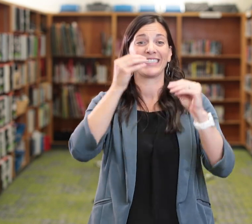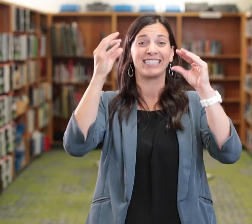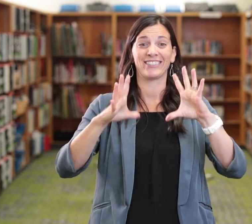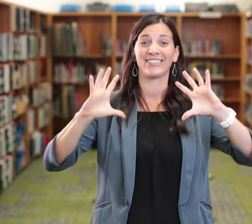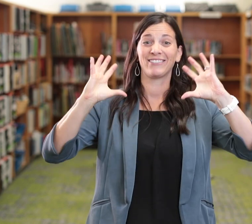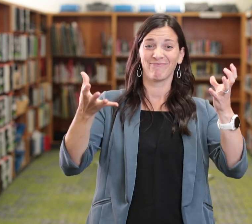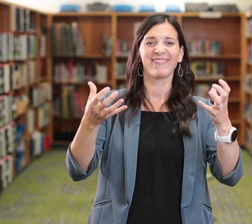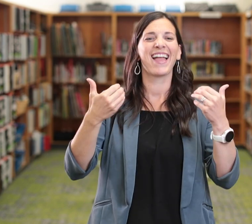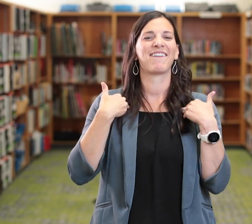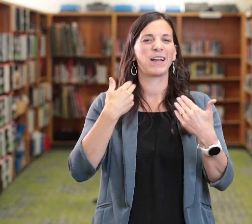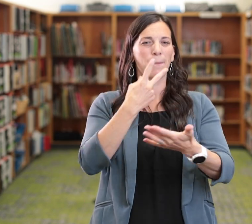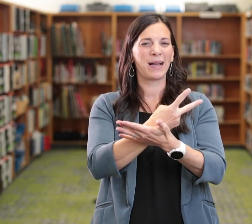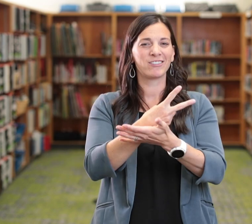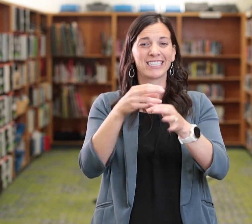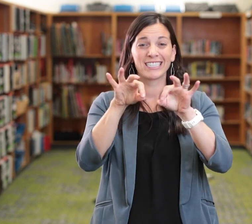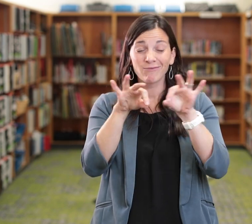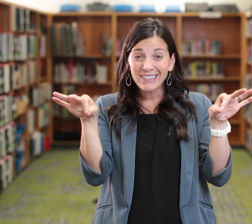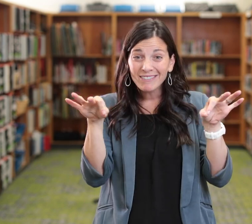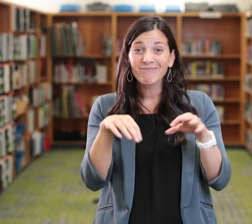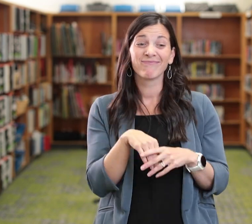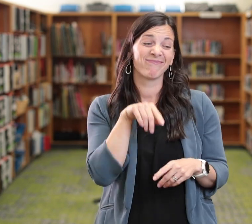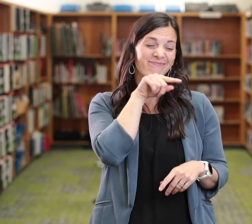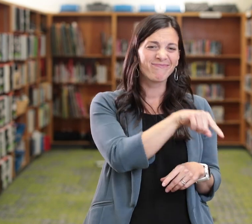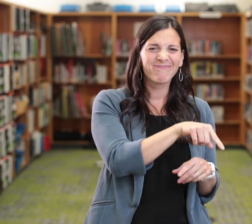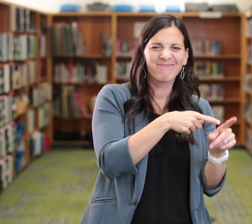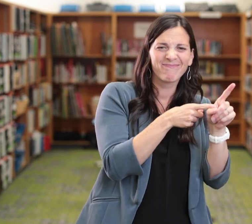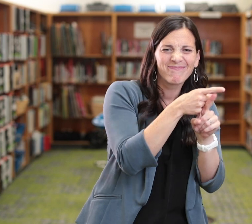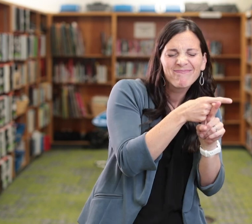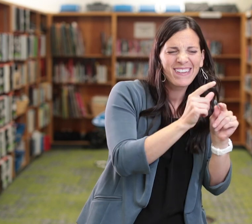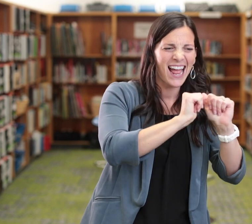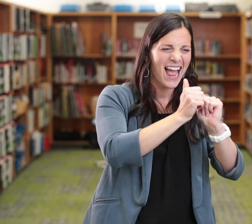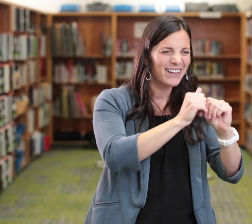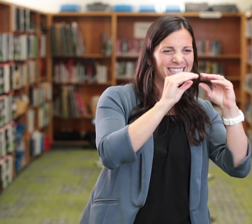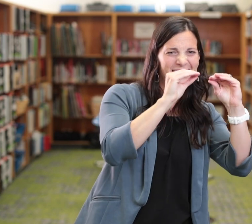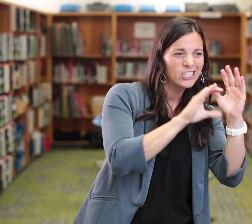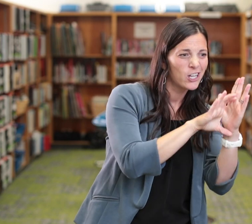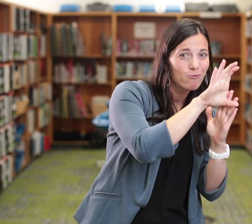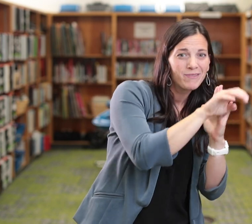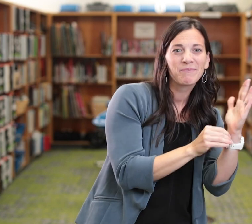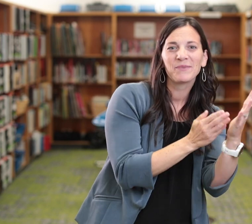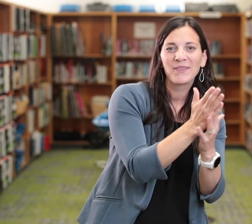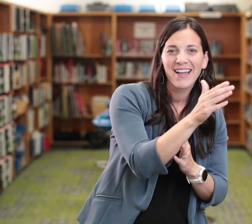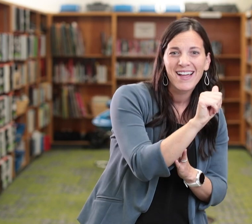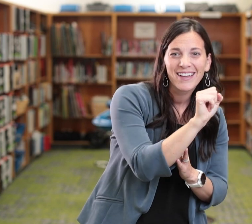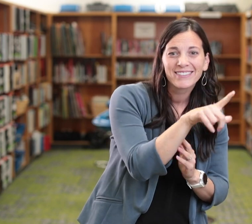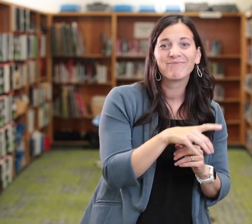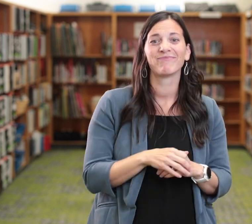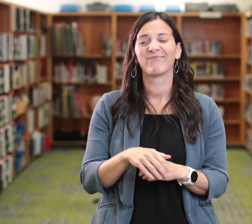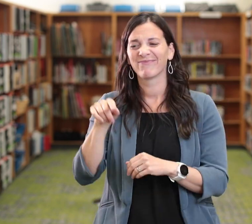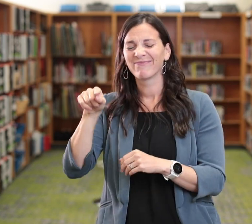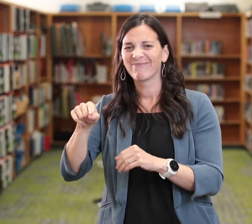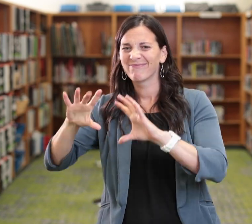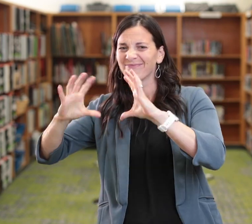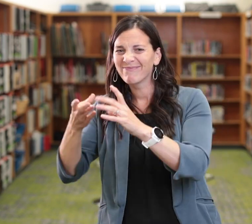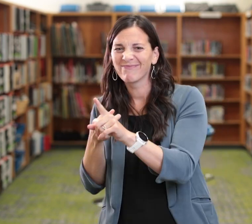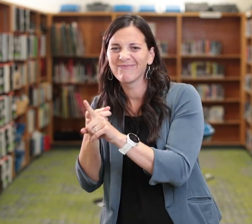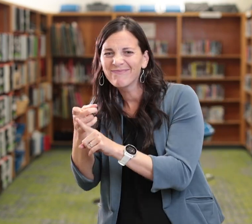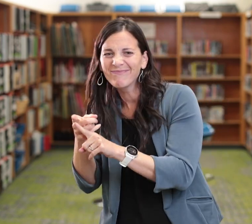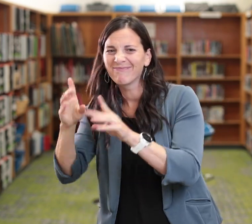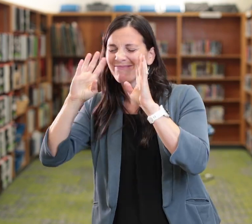Most of the teachers have master's degrees that specialize in delivering the curriculum in American Sign Language, and others that